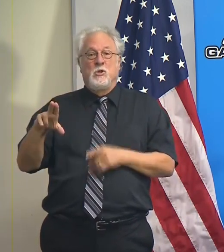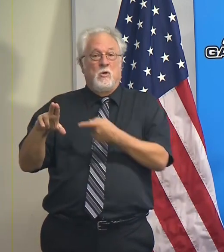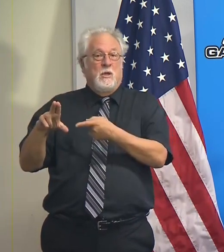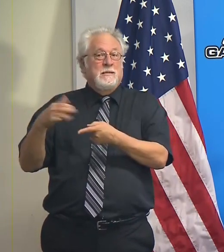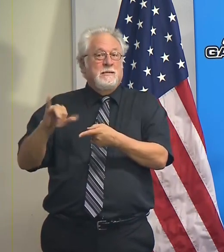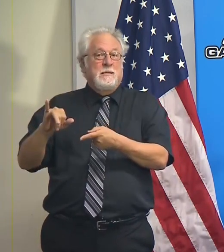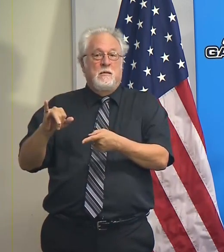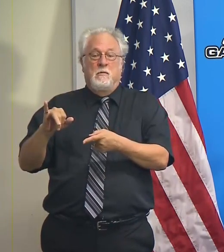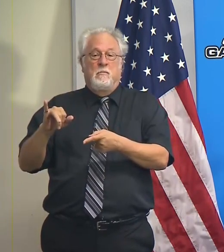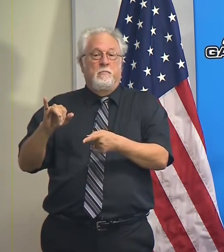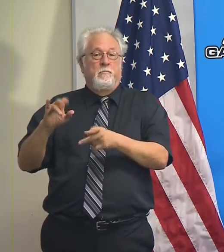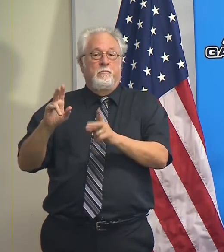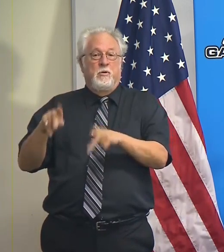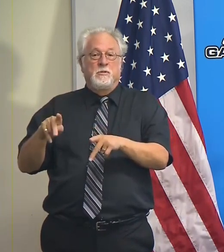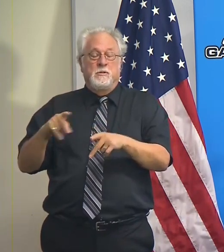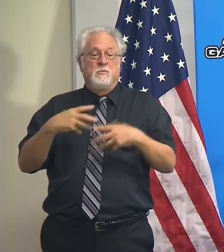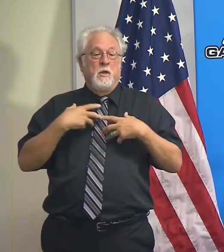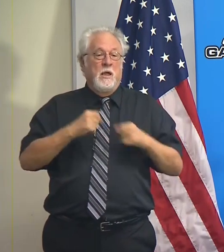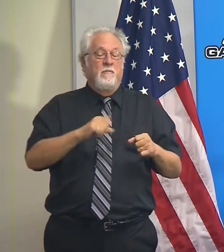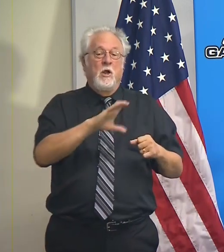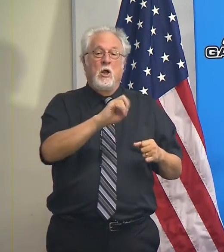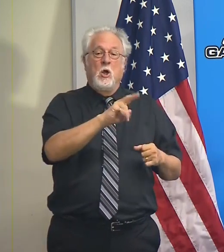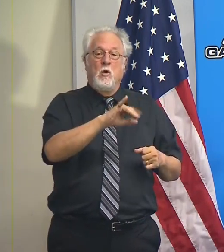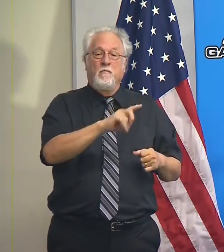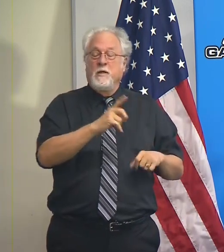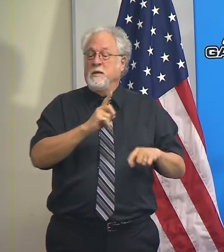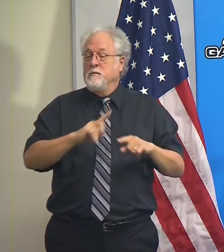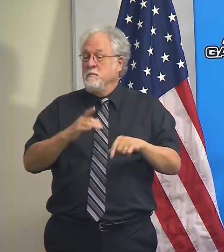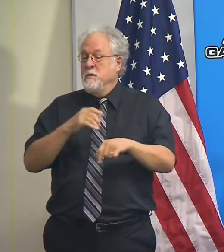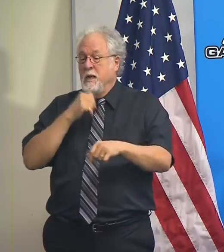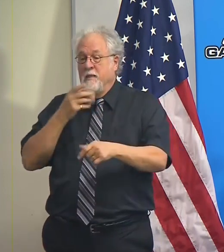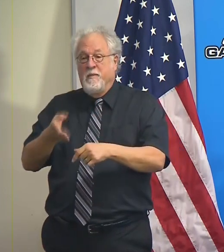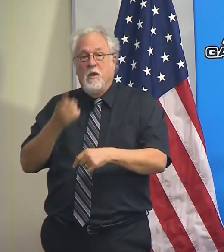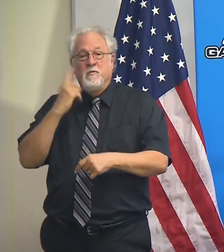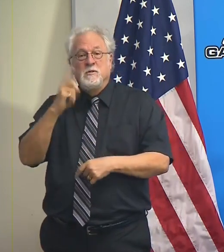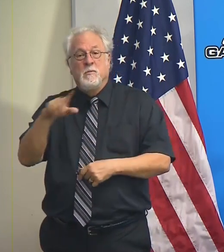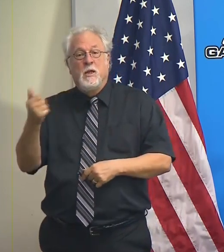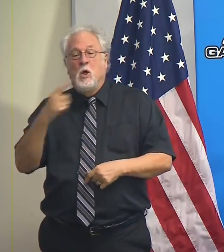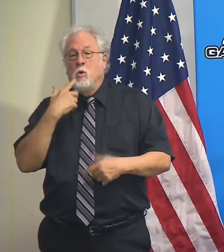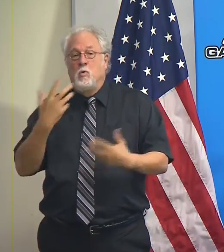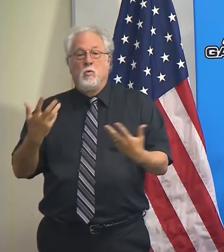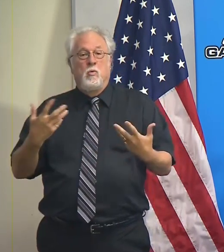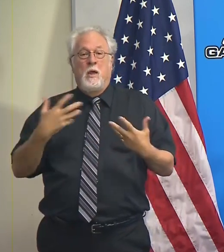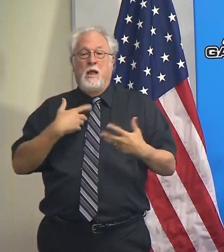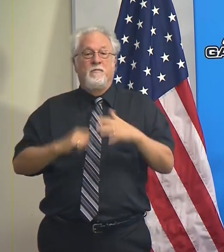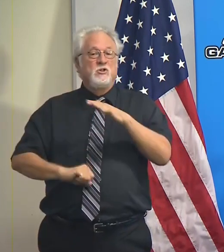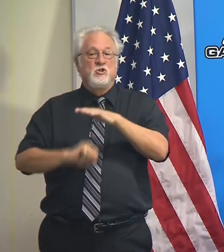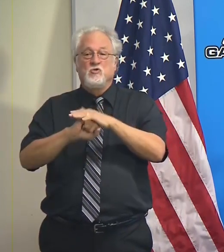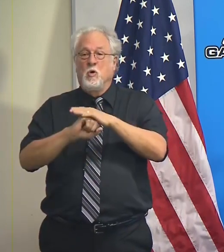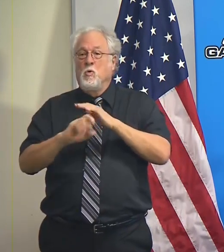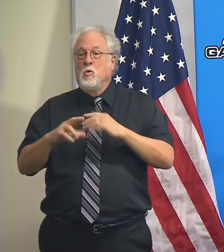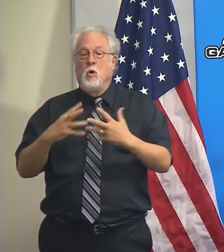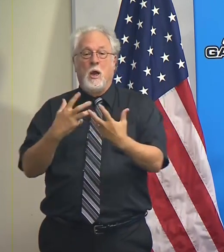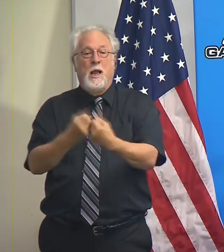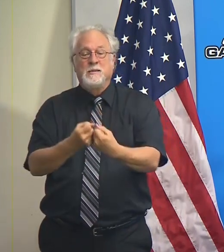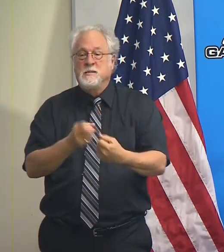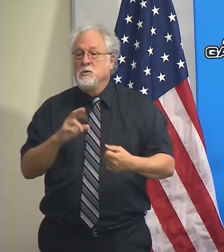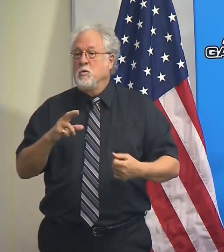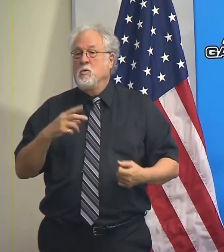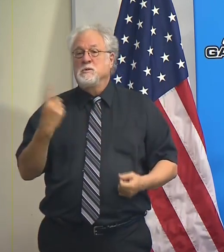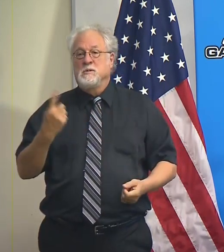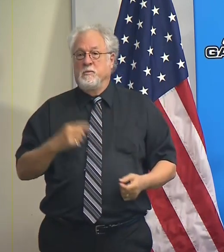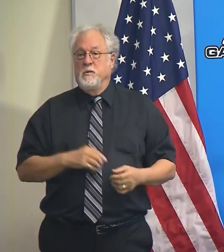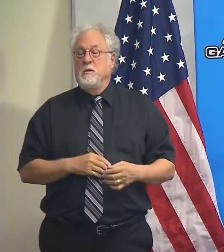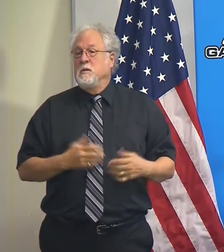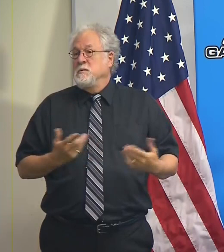it's filled with someone with flu or with COVID, then it's not available for somebody who gets has a stroke or gets in an accident or